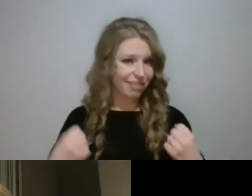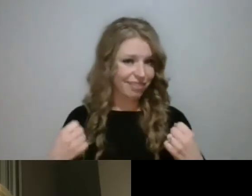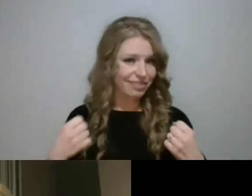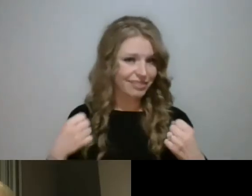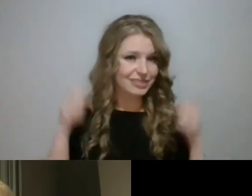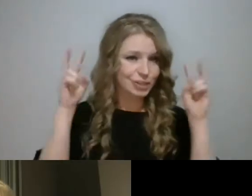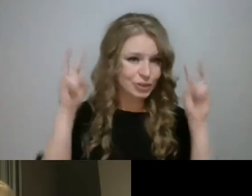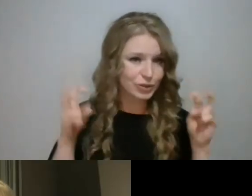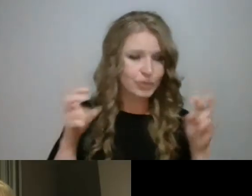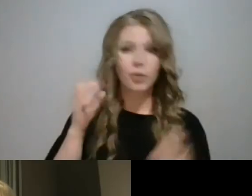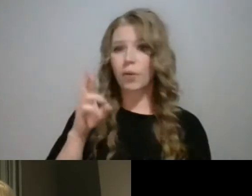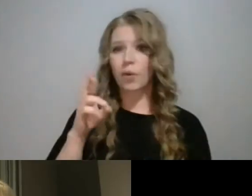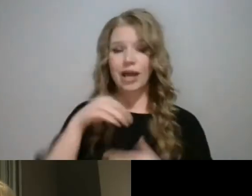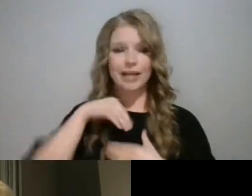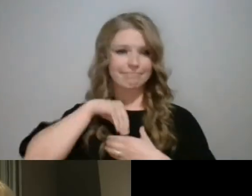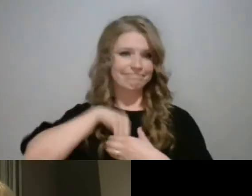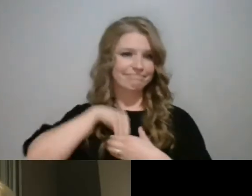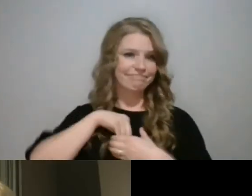And, you know, having that,